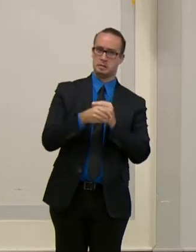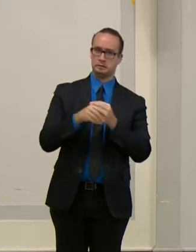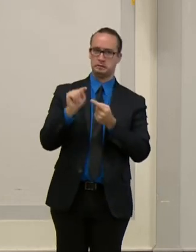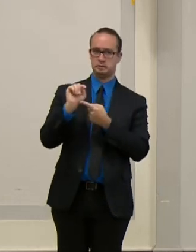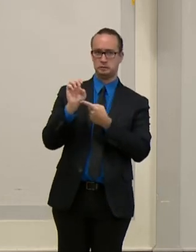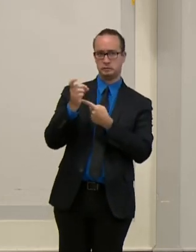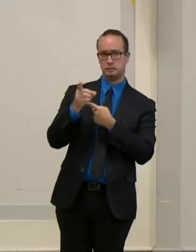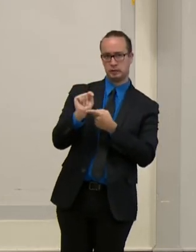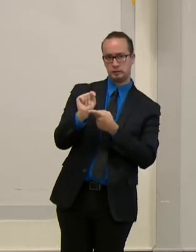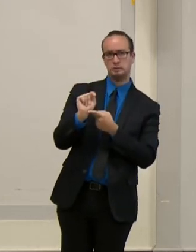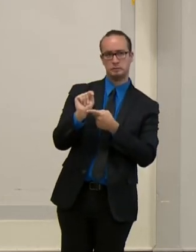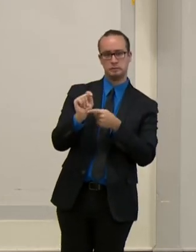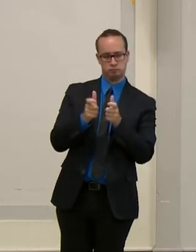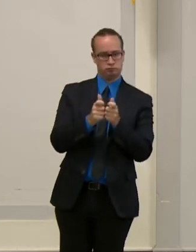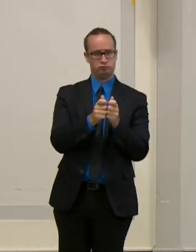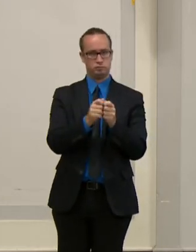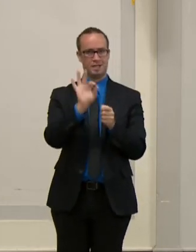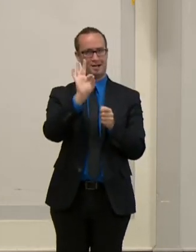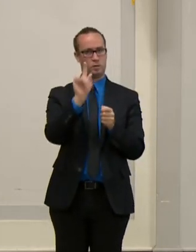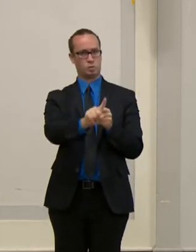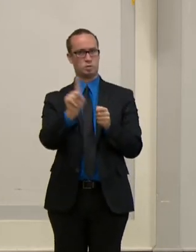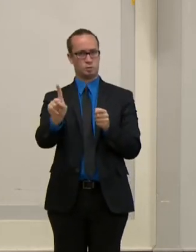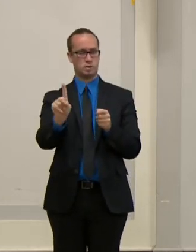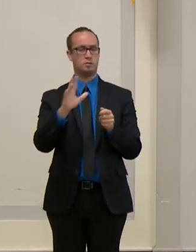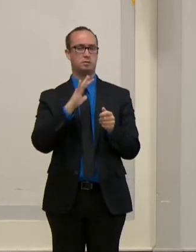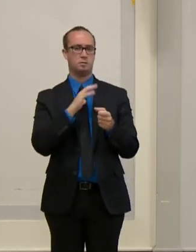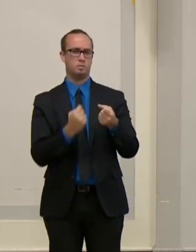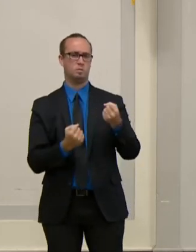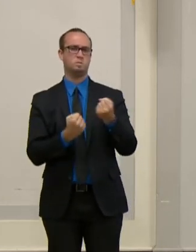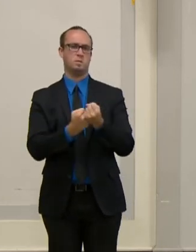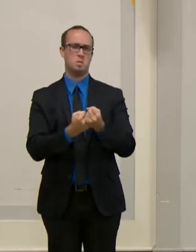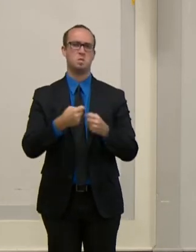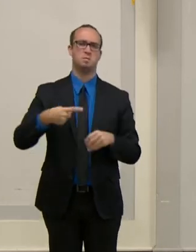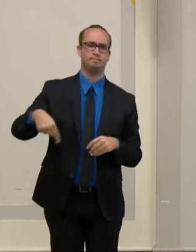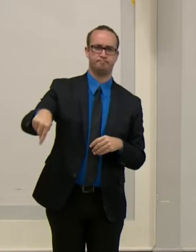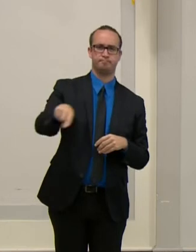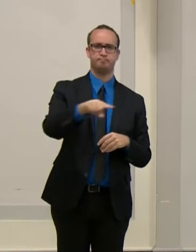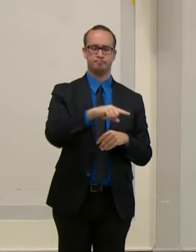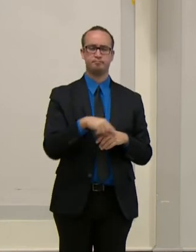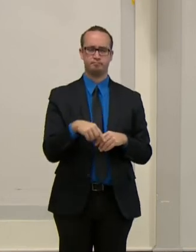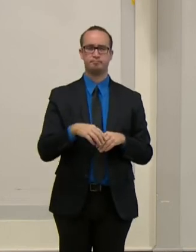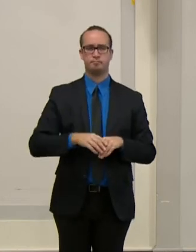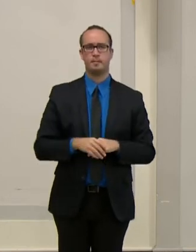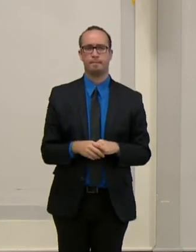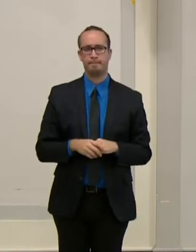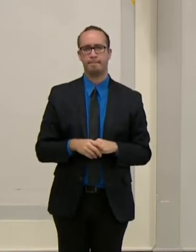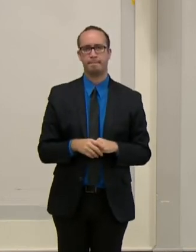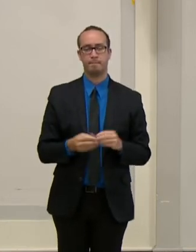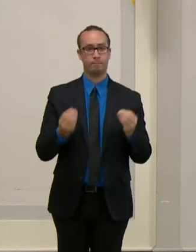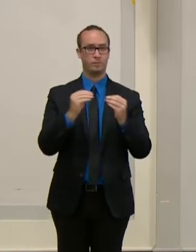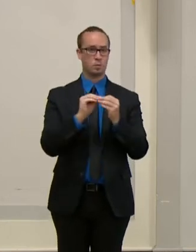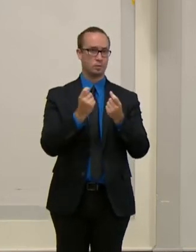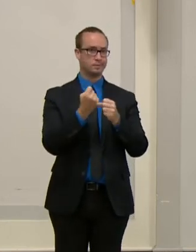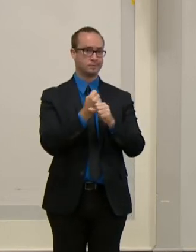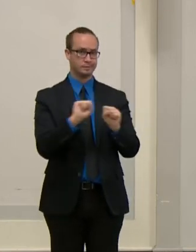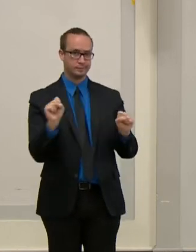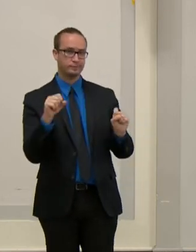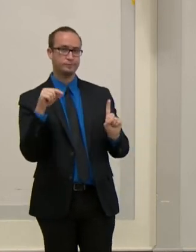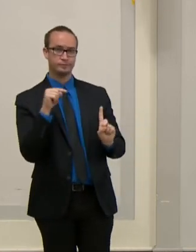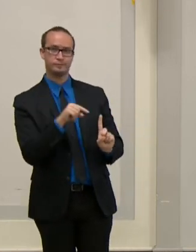emergency services, and in some cases, safer access. So remember, when you have to dial 911,